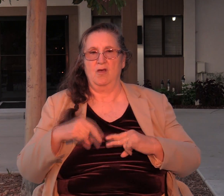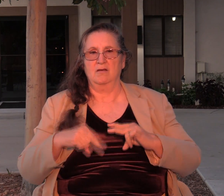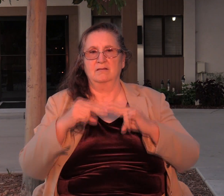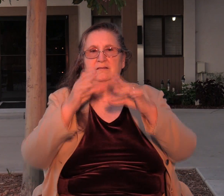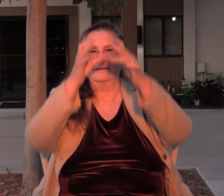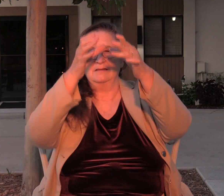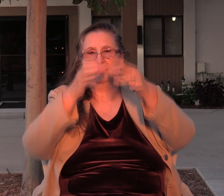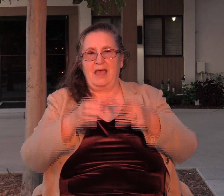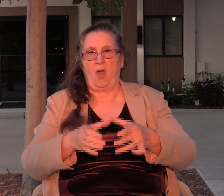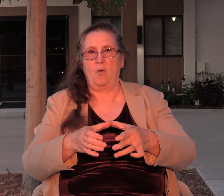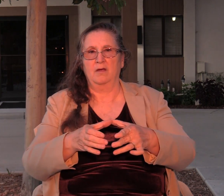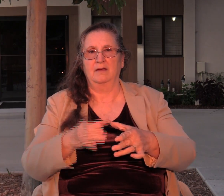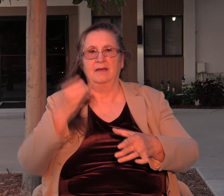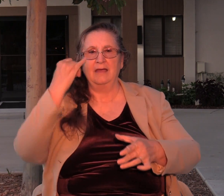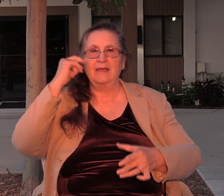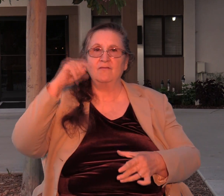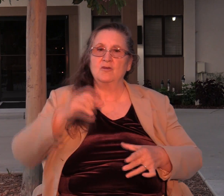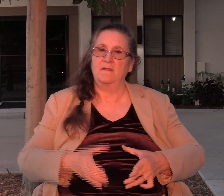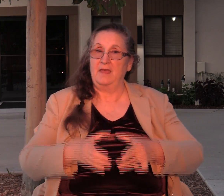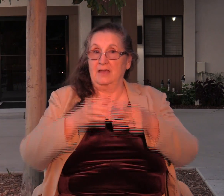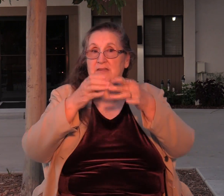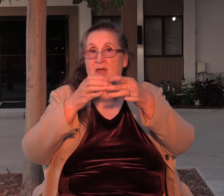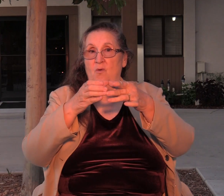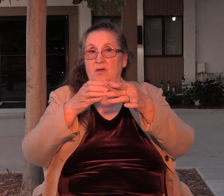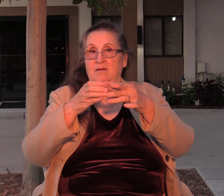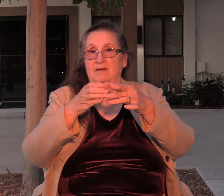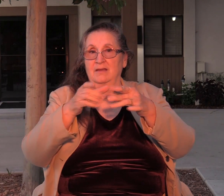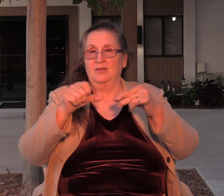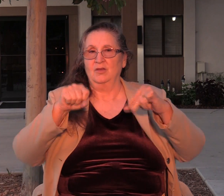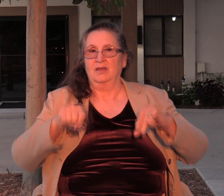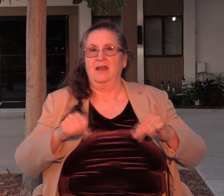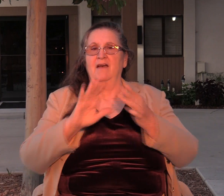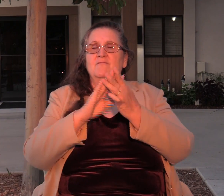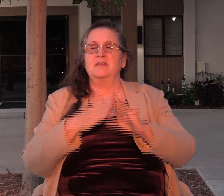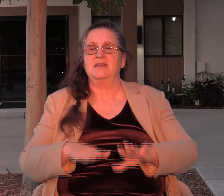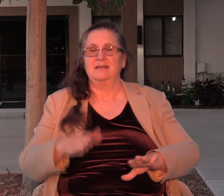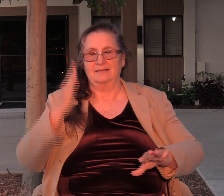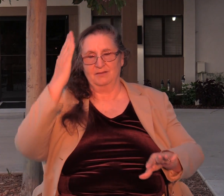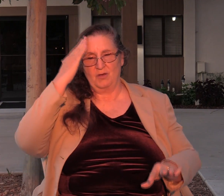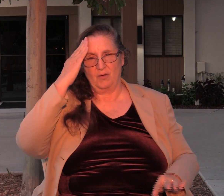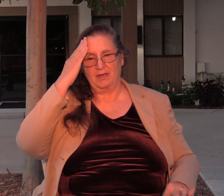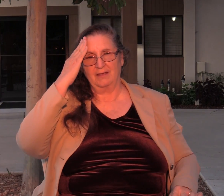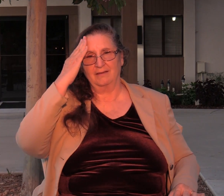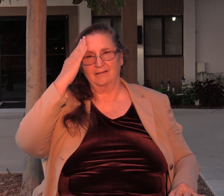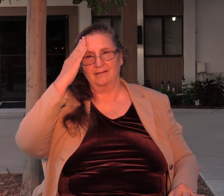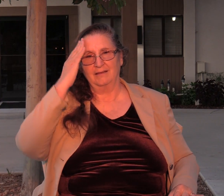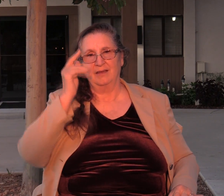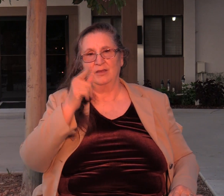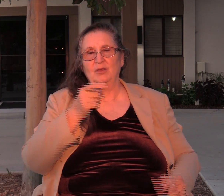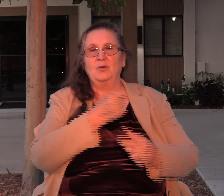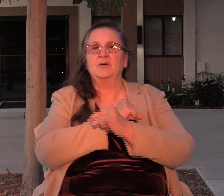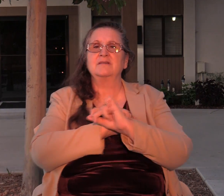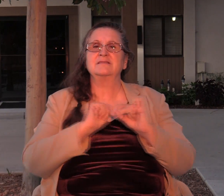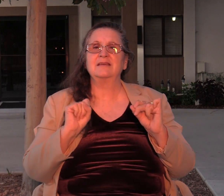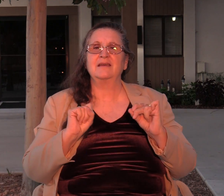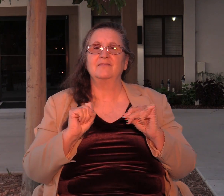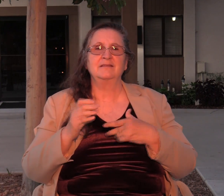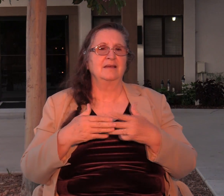if you're in that tower then you can have peace knowing that you're safe even even when the abimeleks are